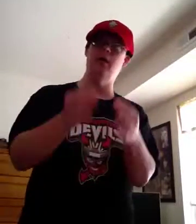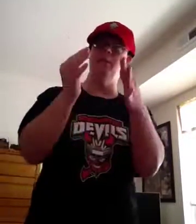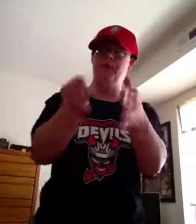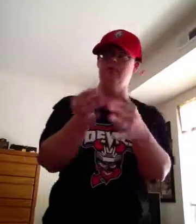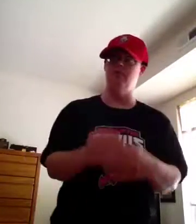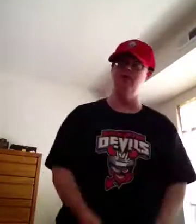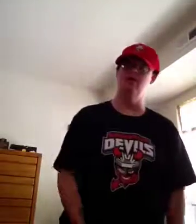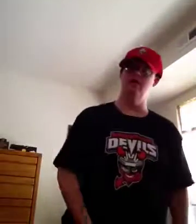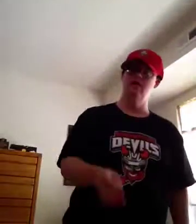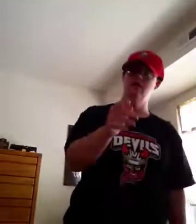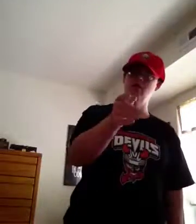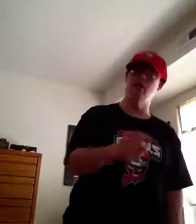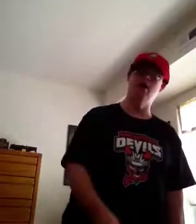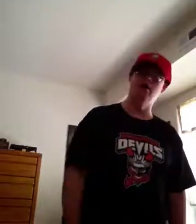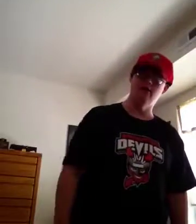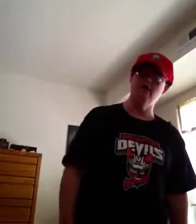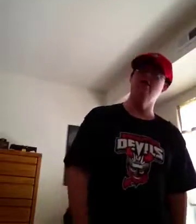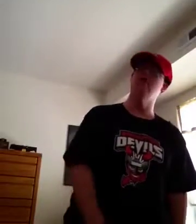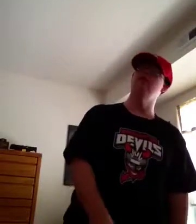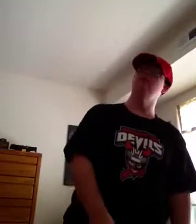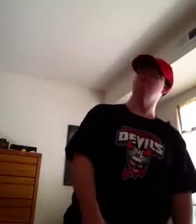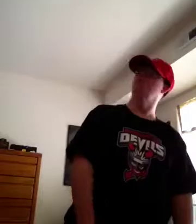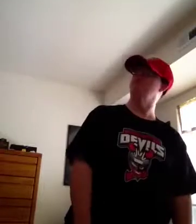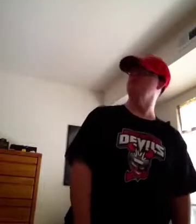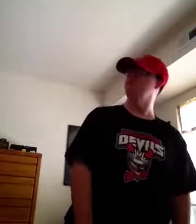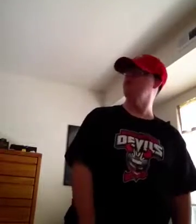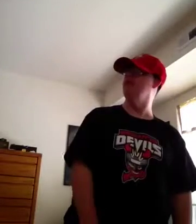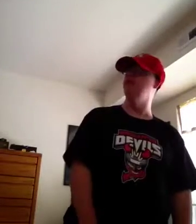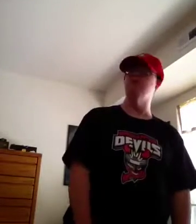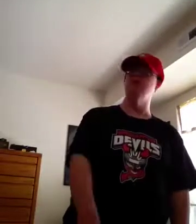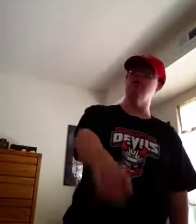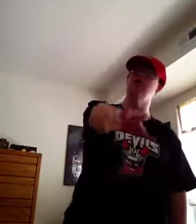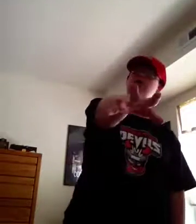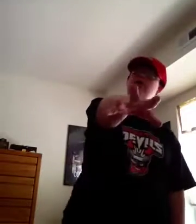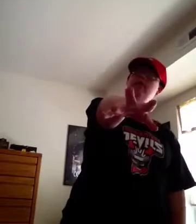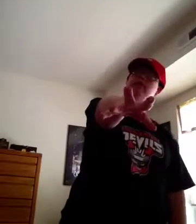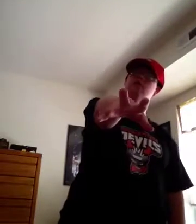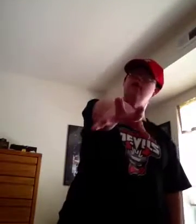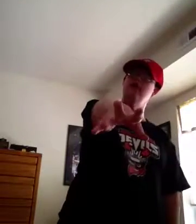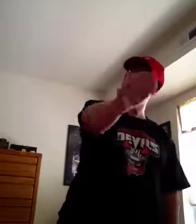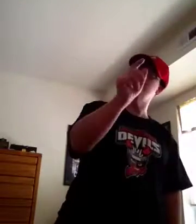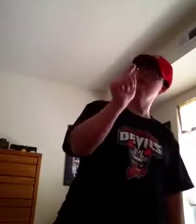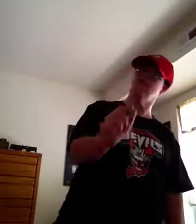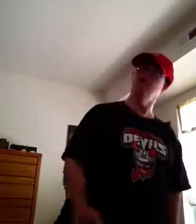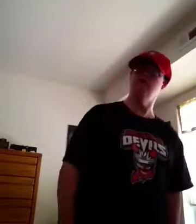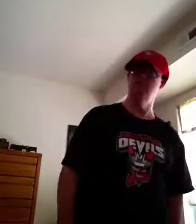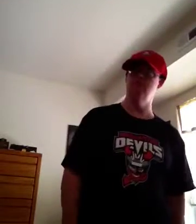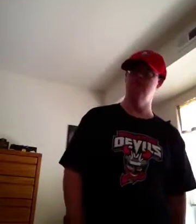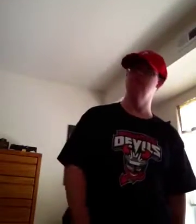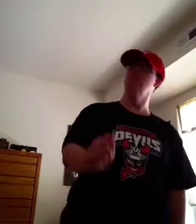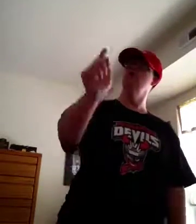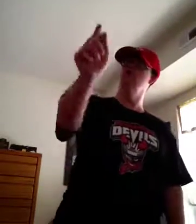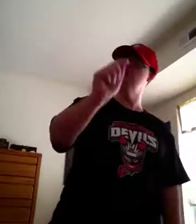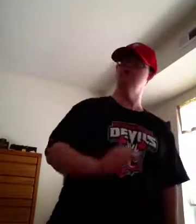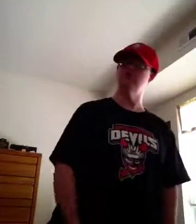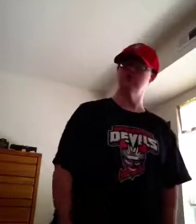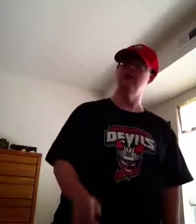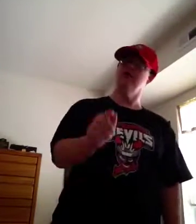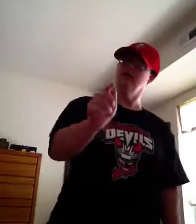of Binghamton. You are, let's put this way, your team is awesome. New Jersey is